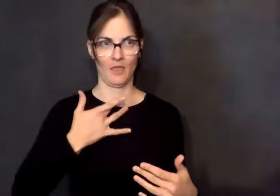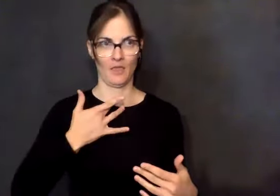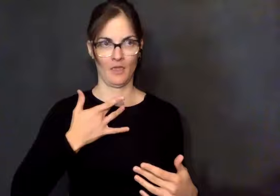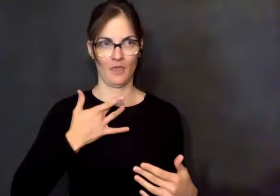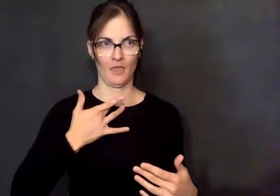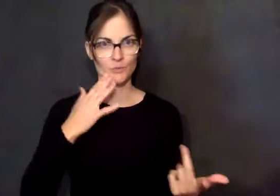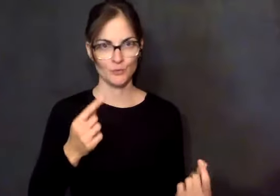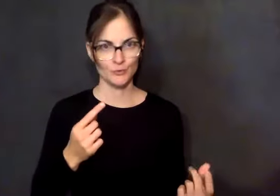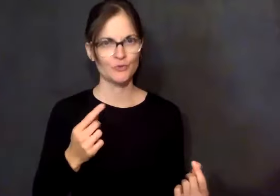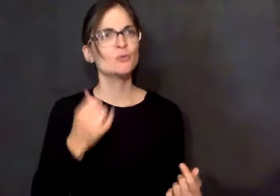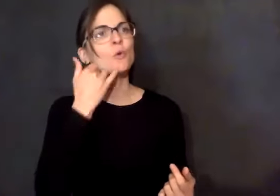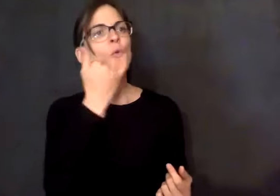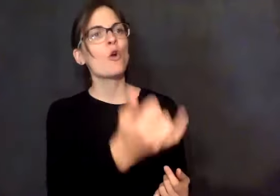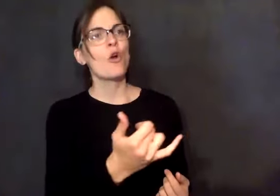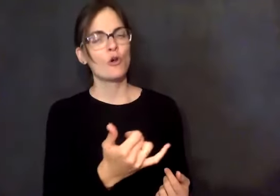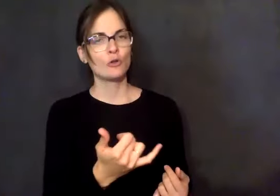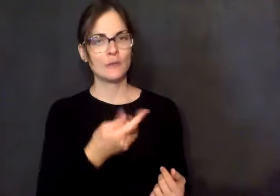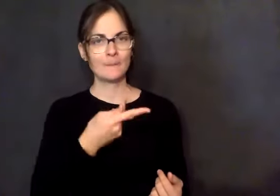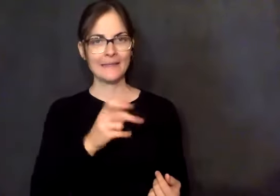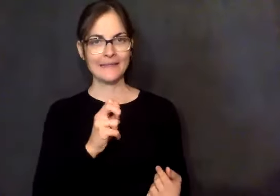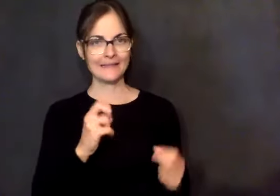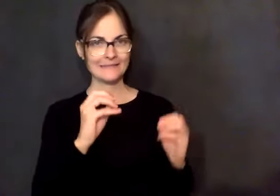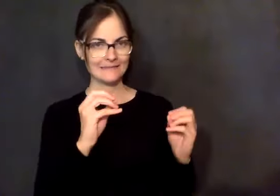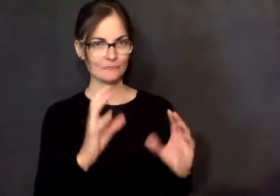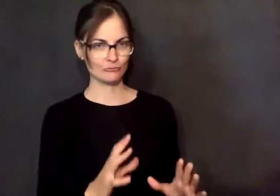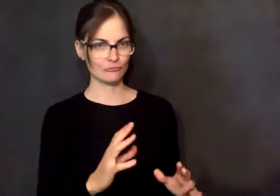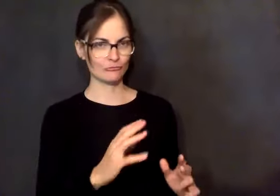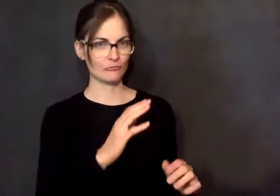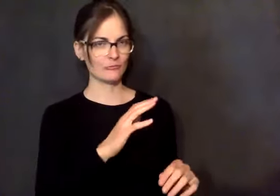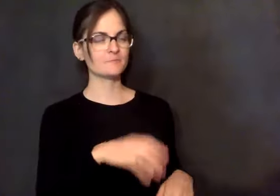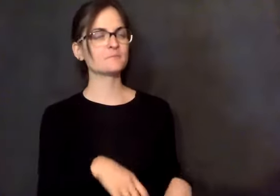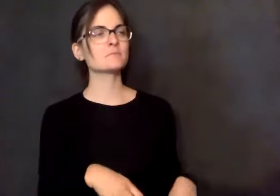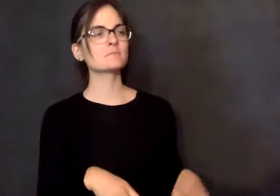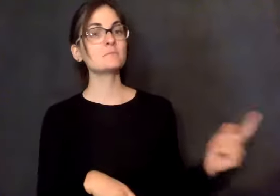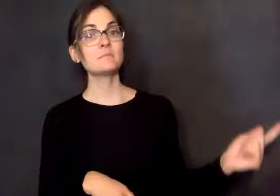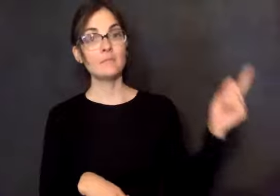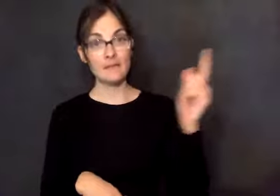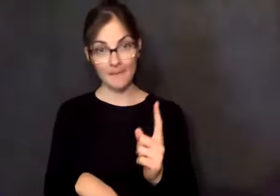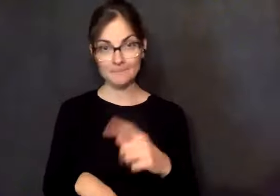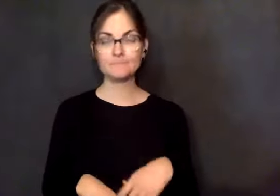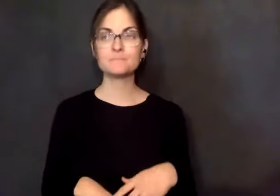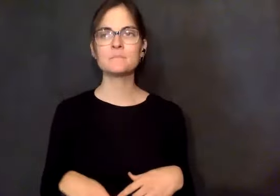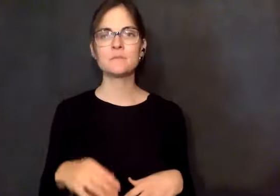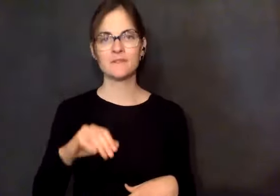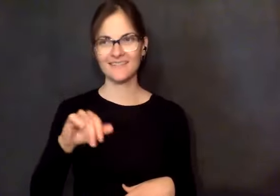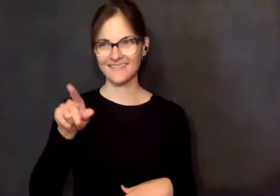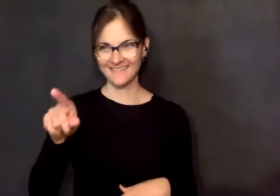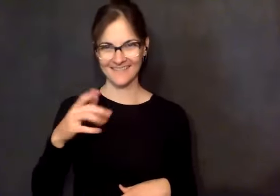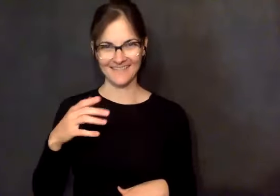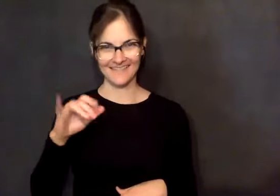She called the phys ed teacher. The phys ed teacher came up. Jonathan said the same spiel to the phys ed teacher. The phys ed teacher said, this is